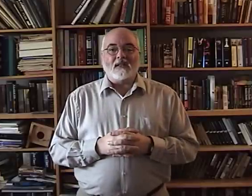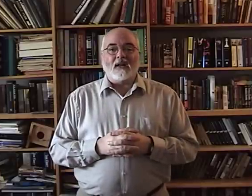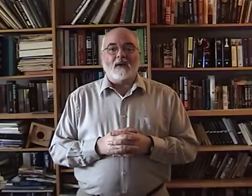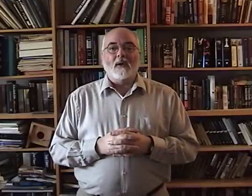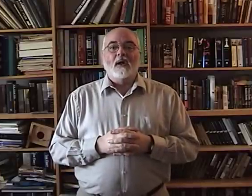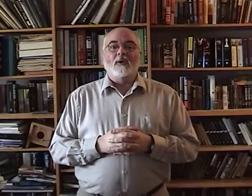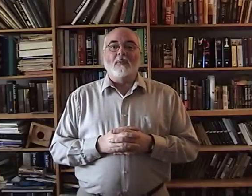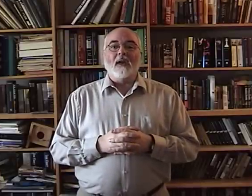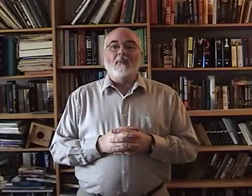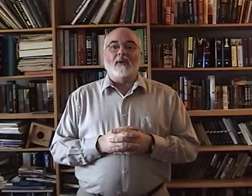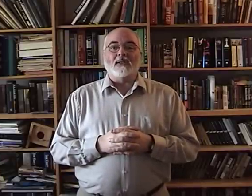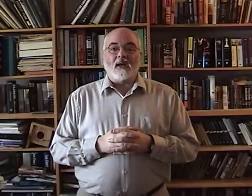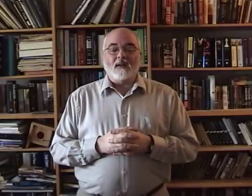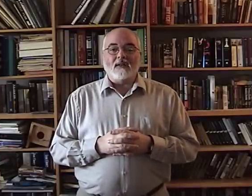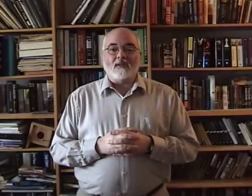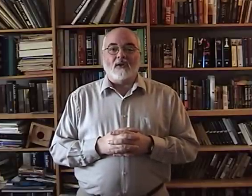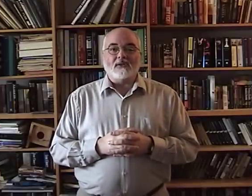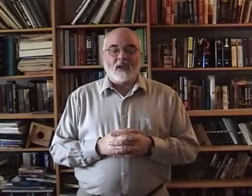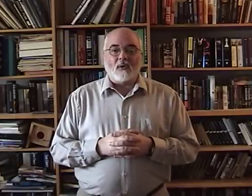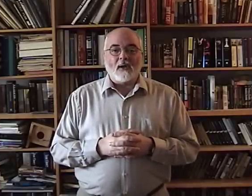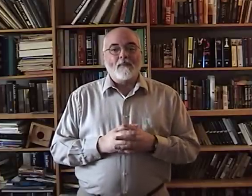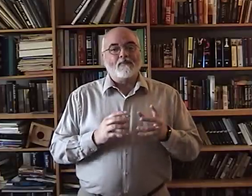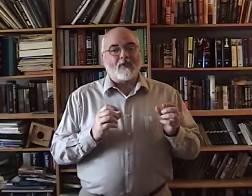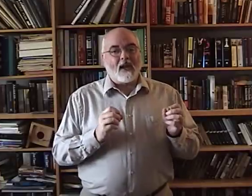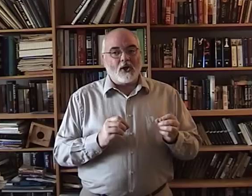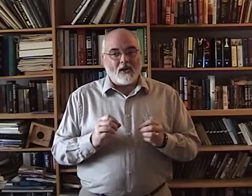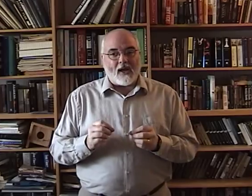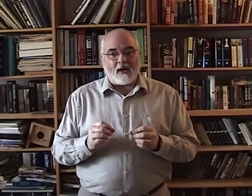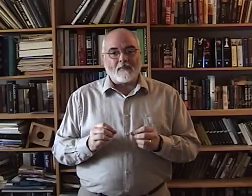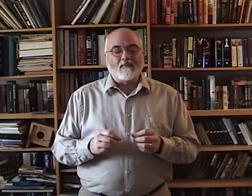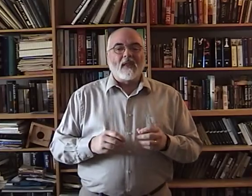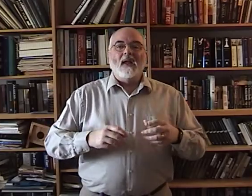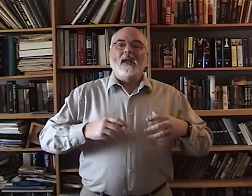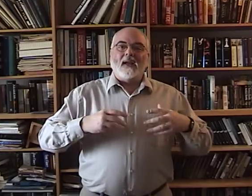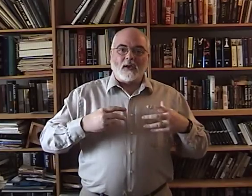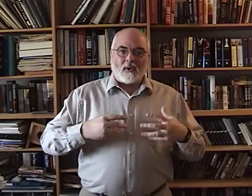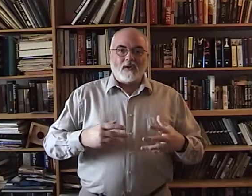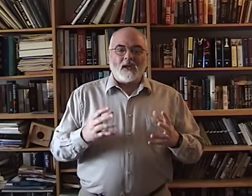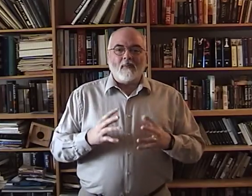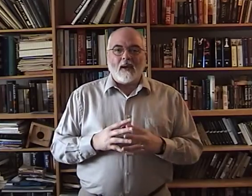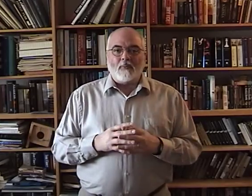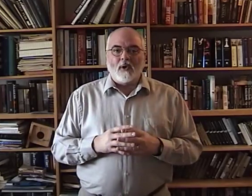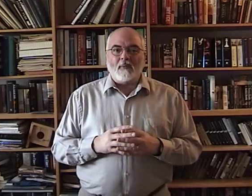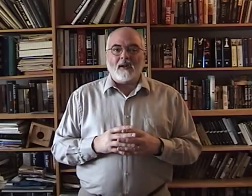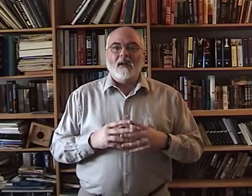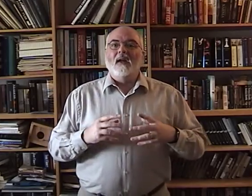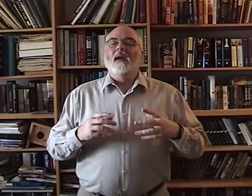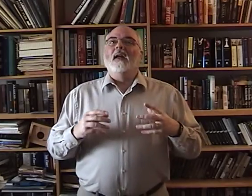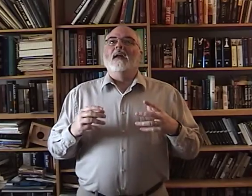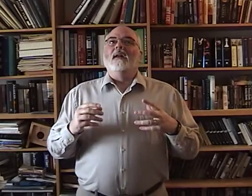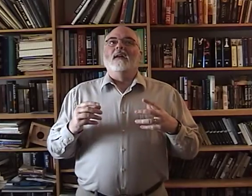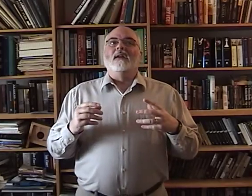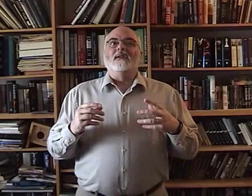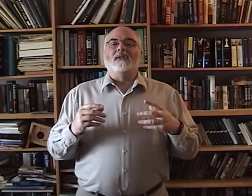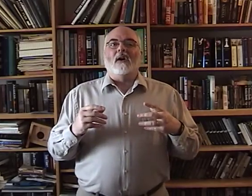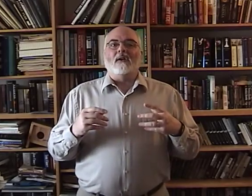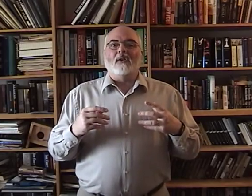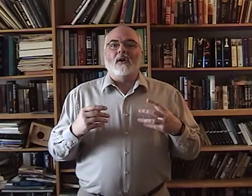now to be able to sign this song slowly get good at it get to where you can keep up with me start to